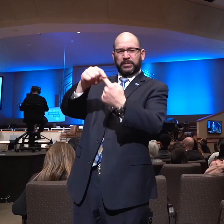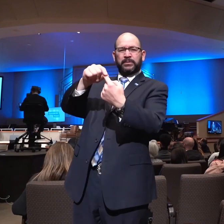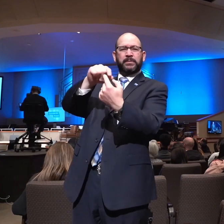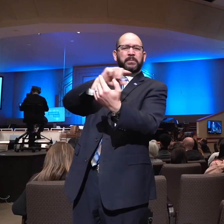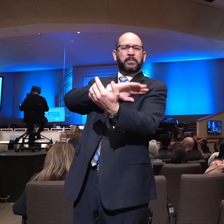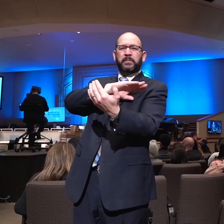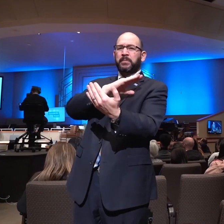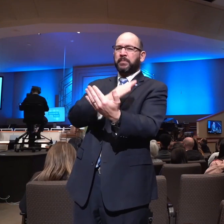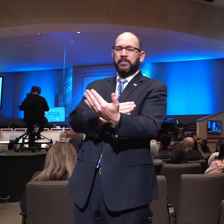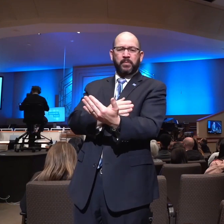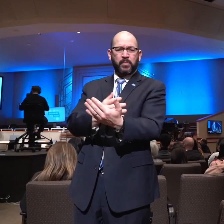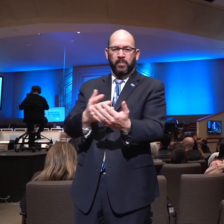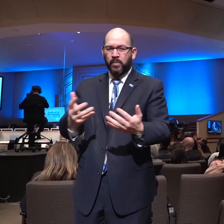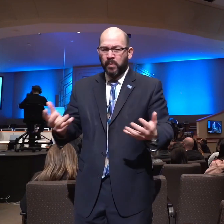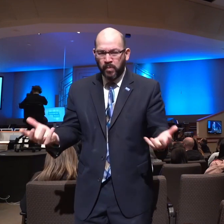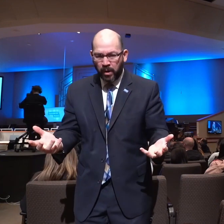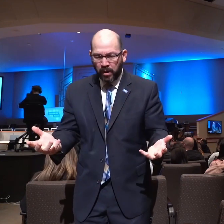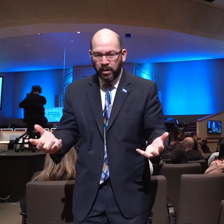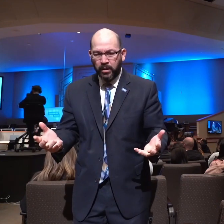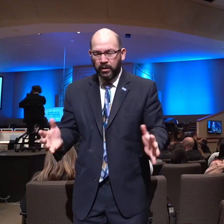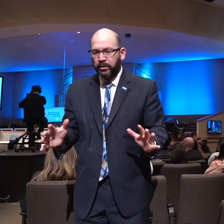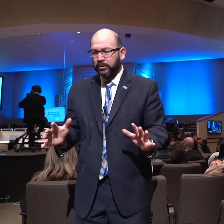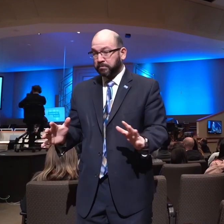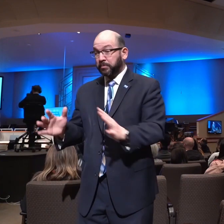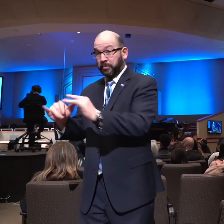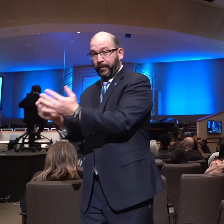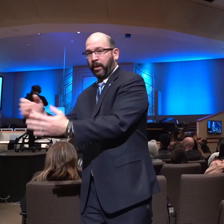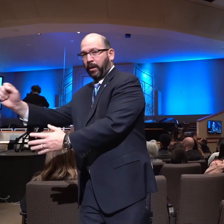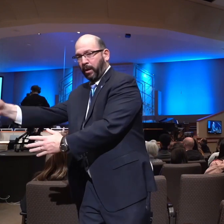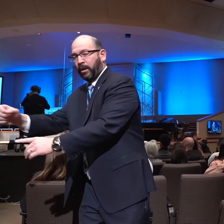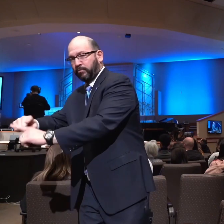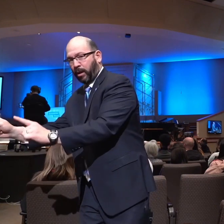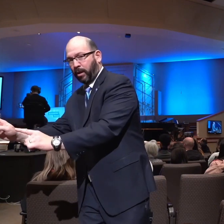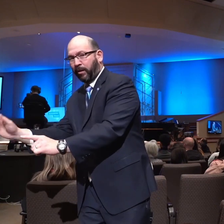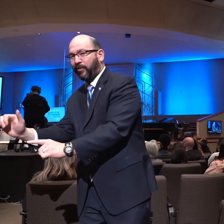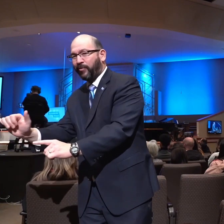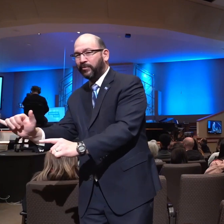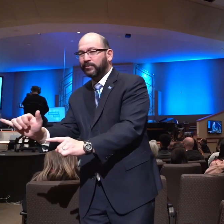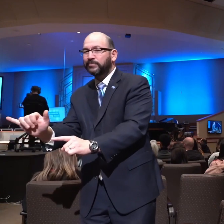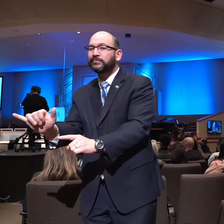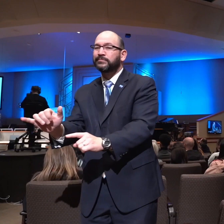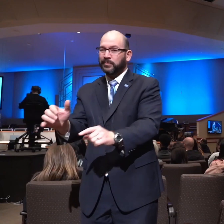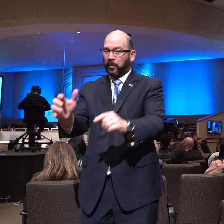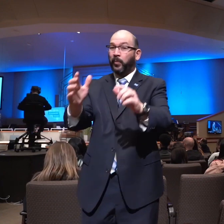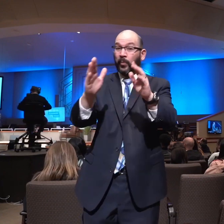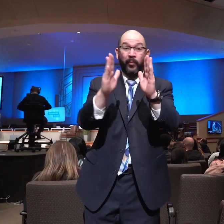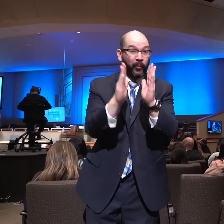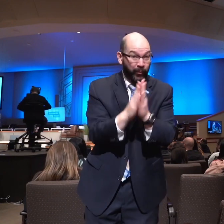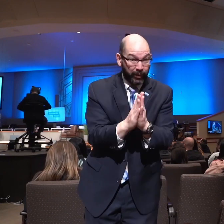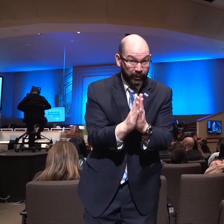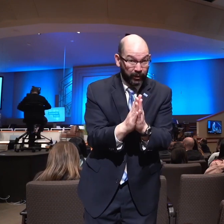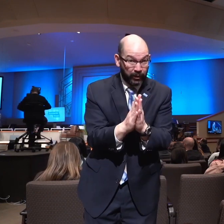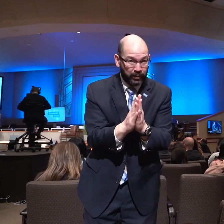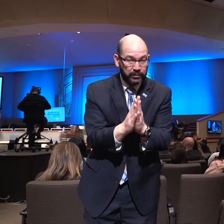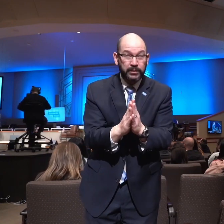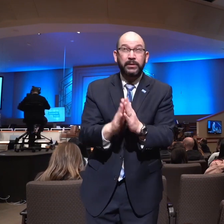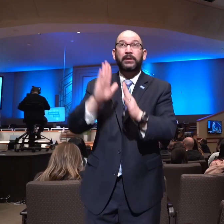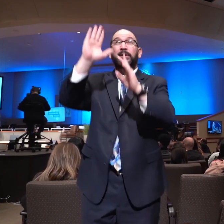great resource, besides the Word of God itself, is the resource of prayer. The Word of God, the sword of the Spirit,